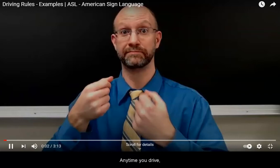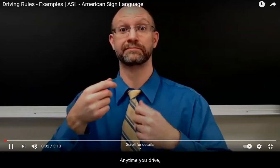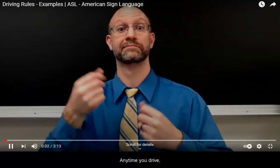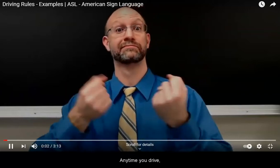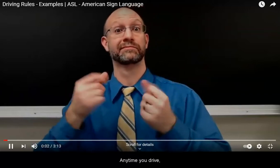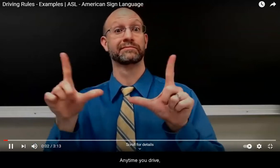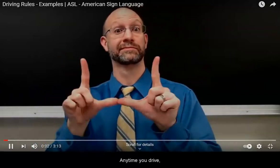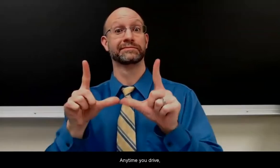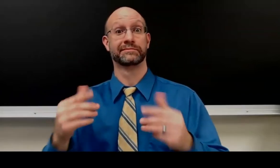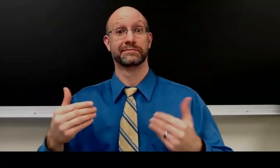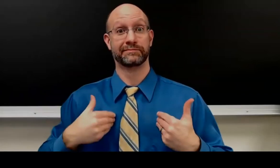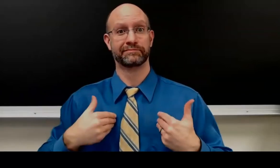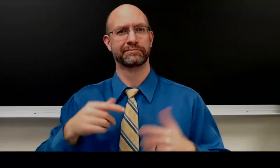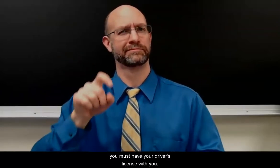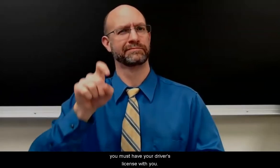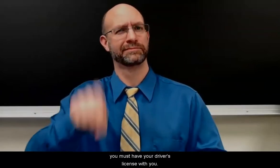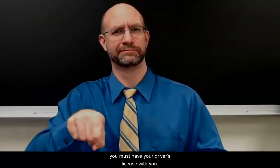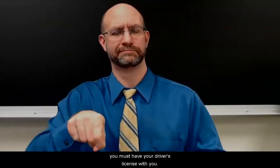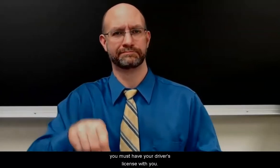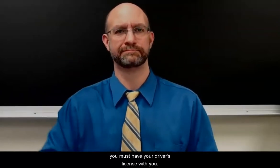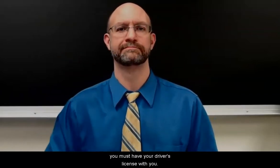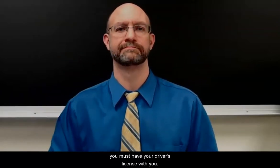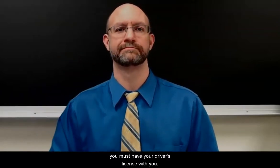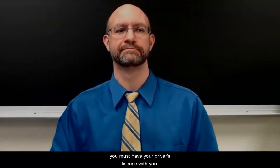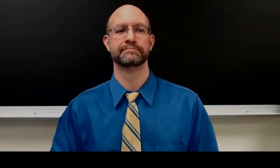Anytime you drive, you must have your driver's license with you.